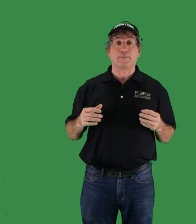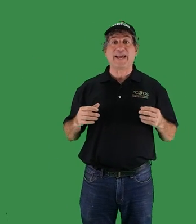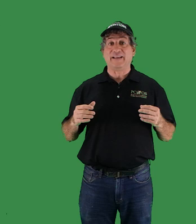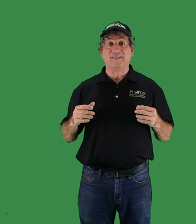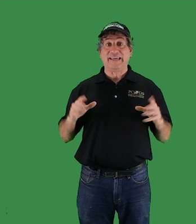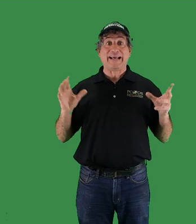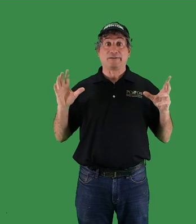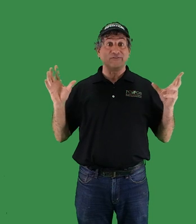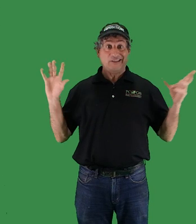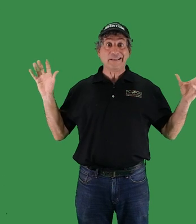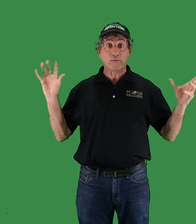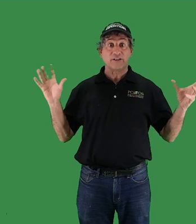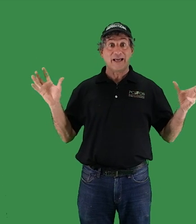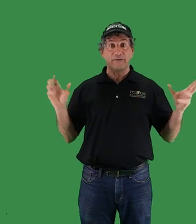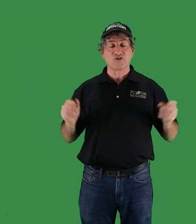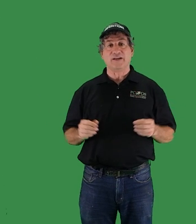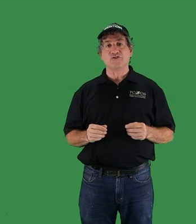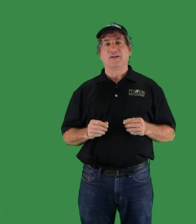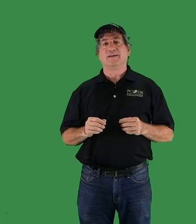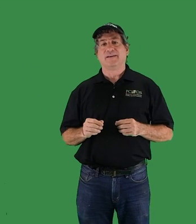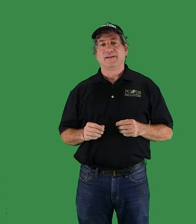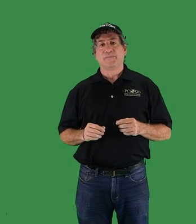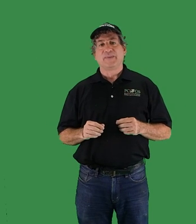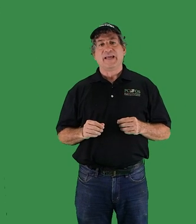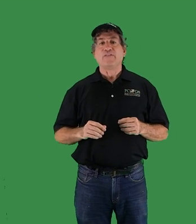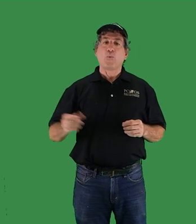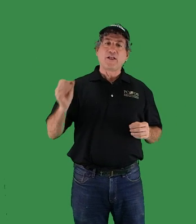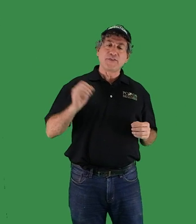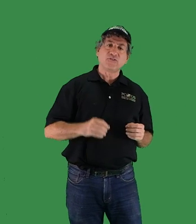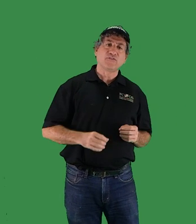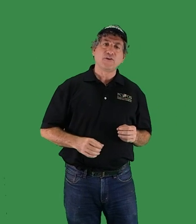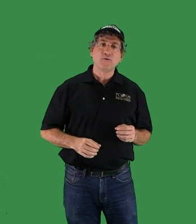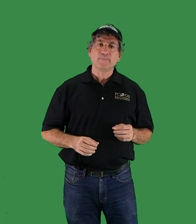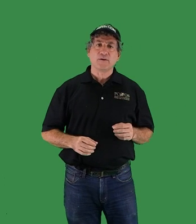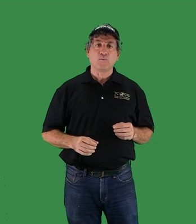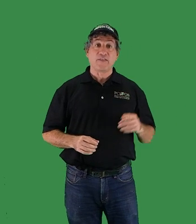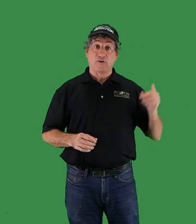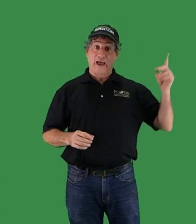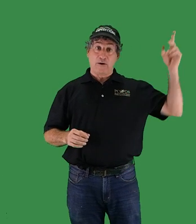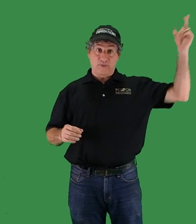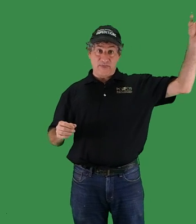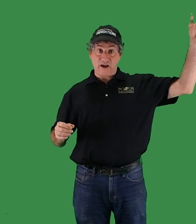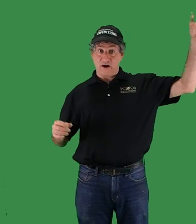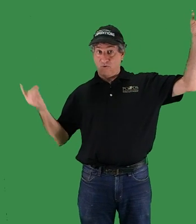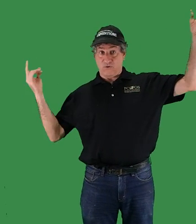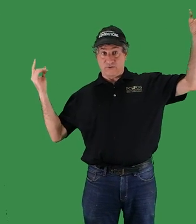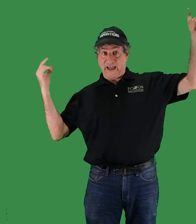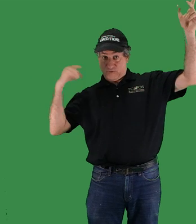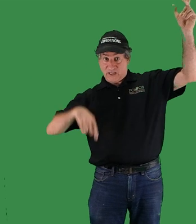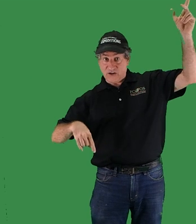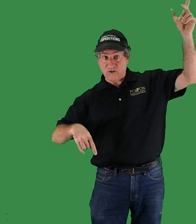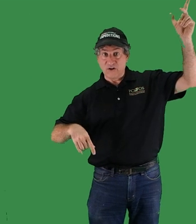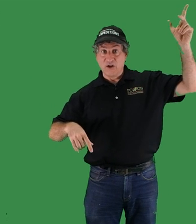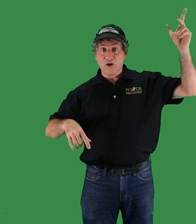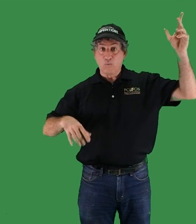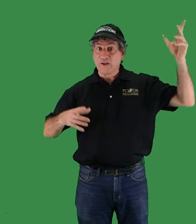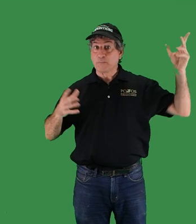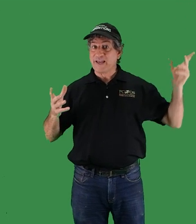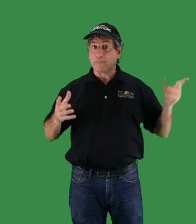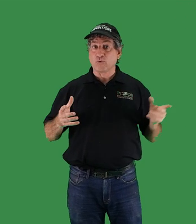planet to get out of when dealing with climate change. And the wealthiest few, whether out there or down here, will be able to